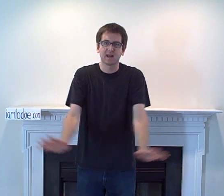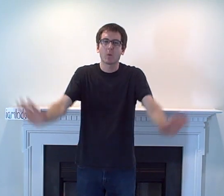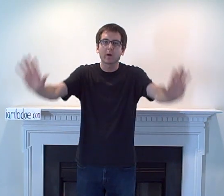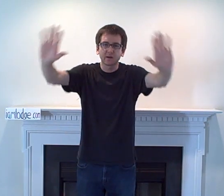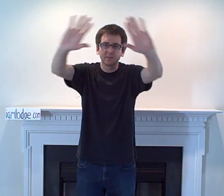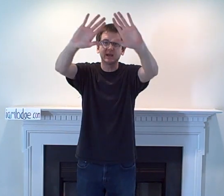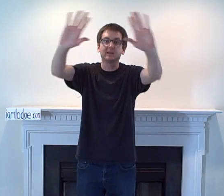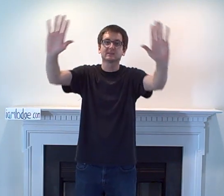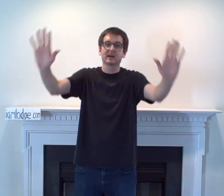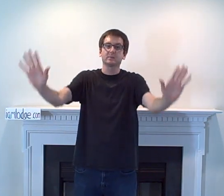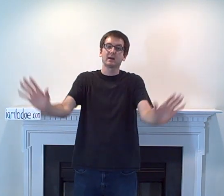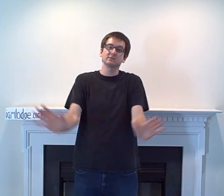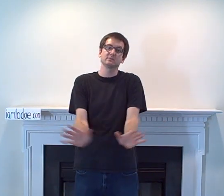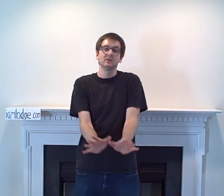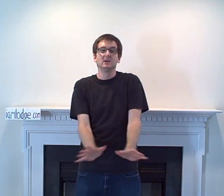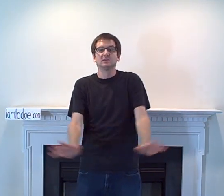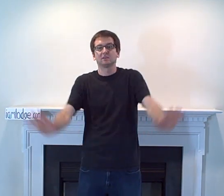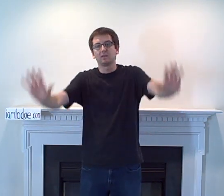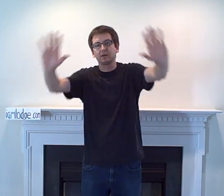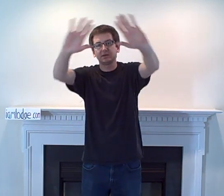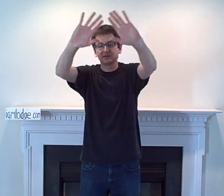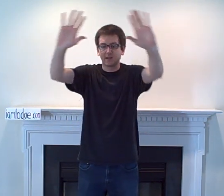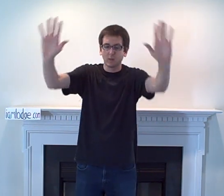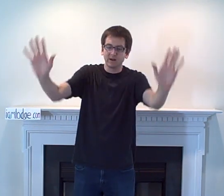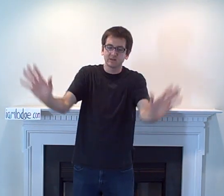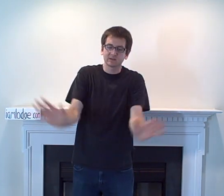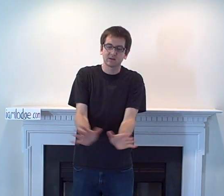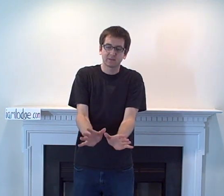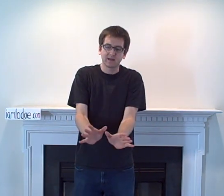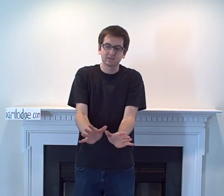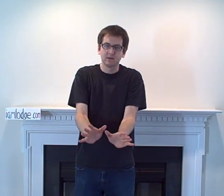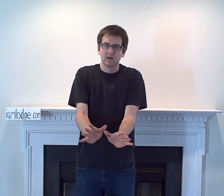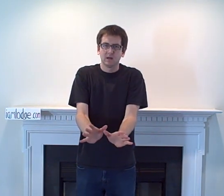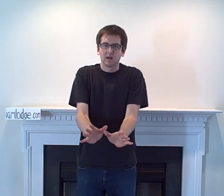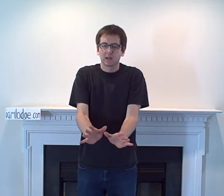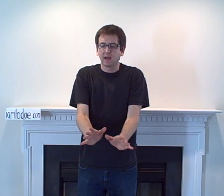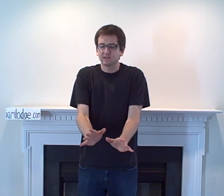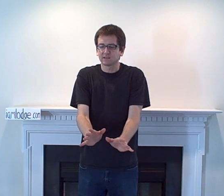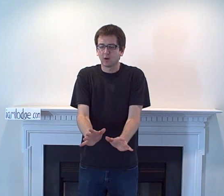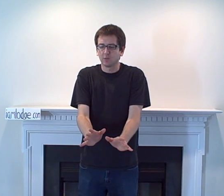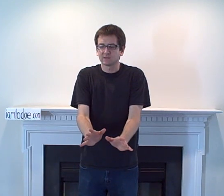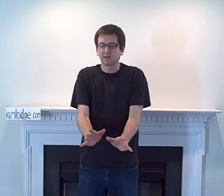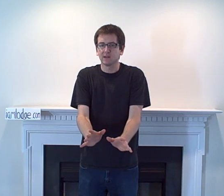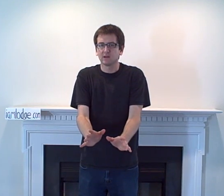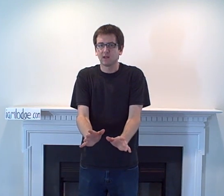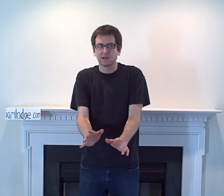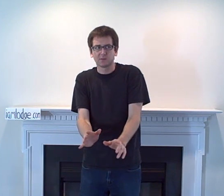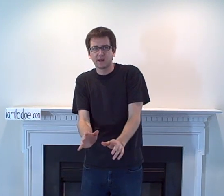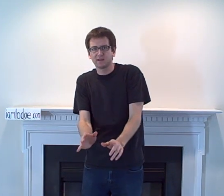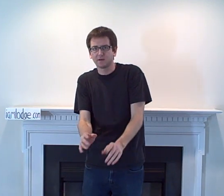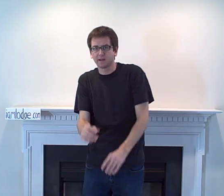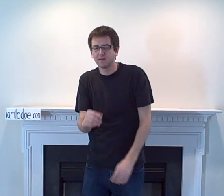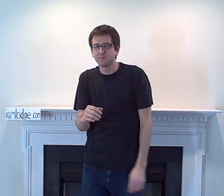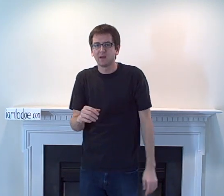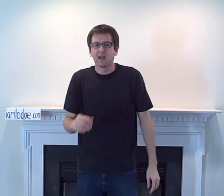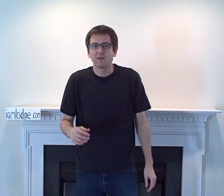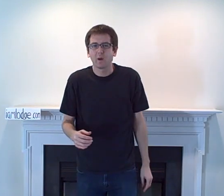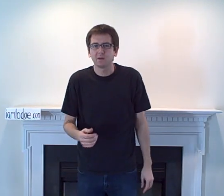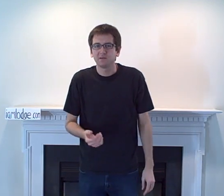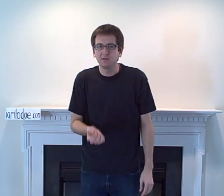now we're going to be in the cytoplasm. So the longer you stand waiting in the cytoplasm, lysosomes look at you like you're bacteria, and why they would do